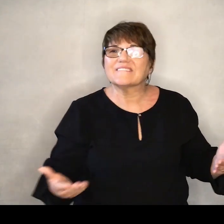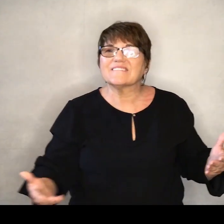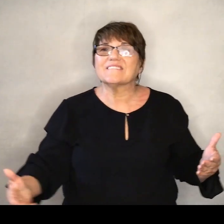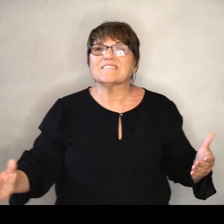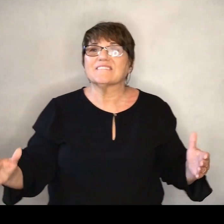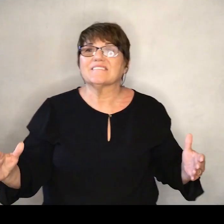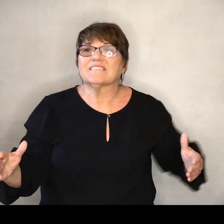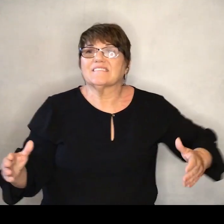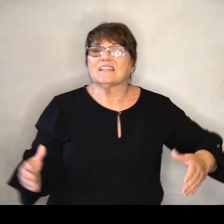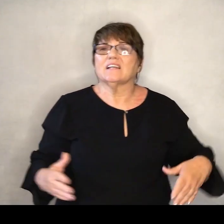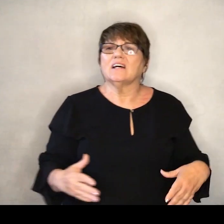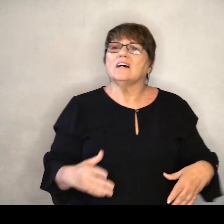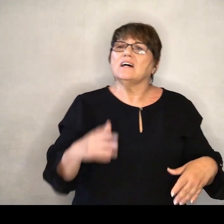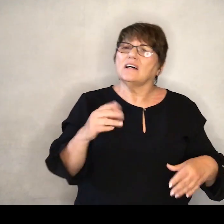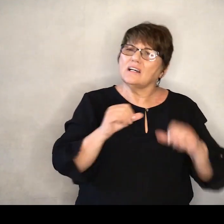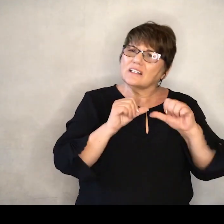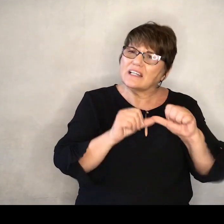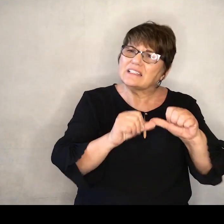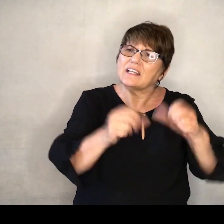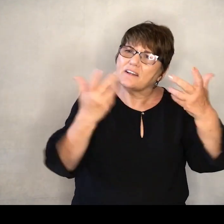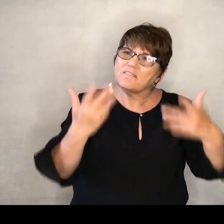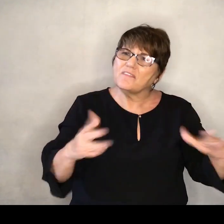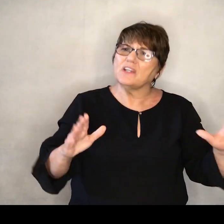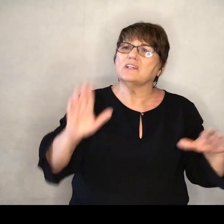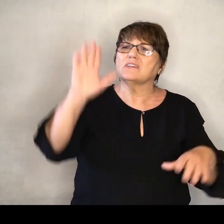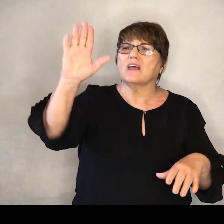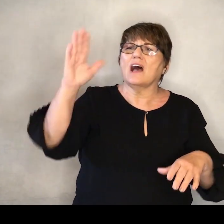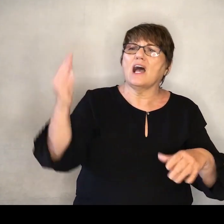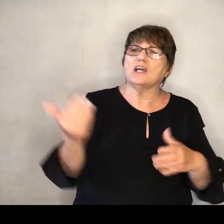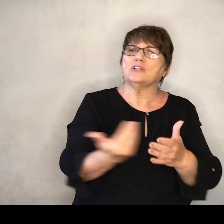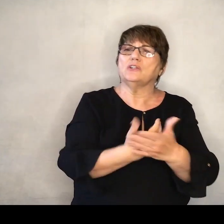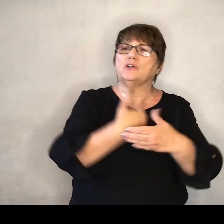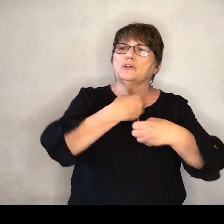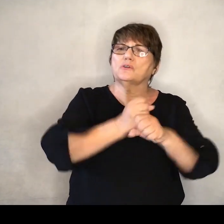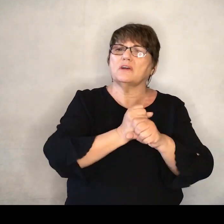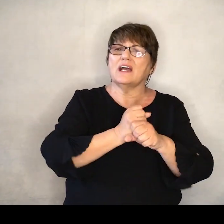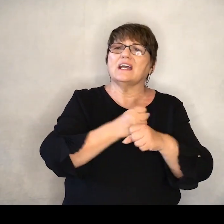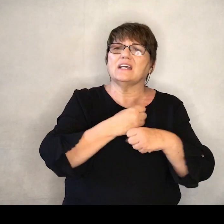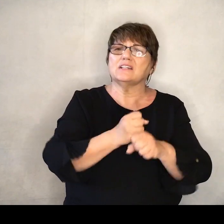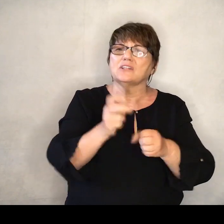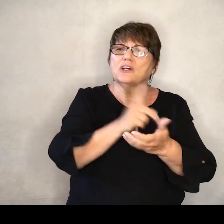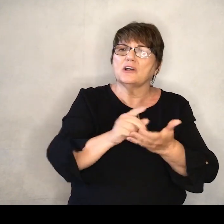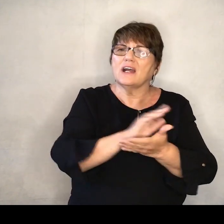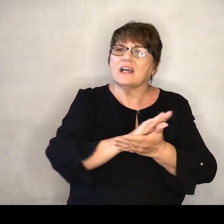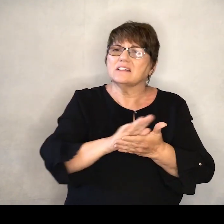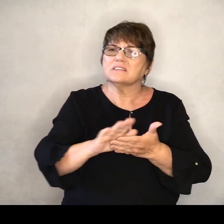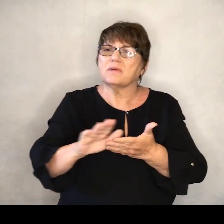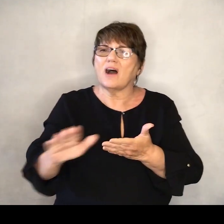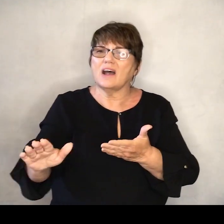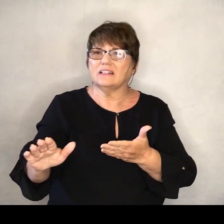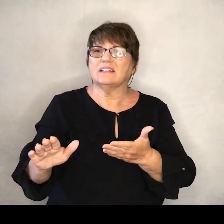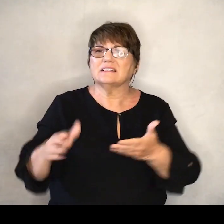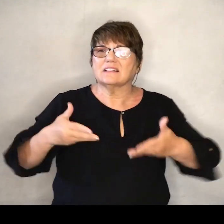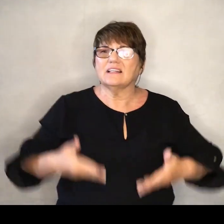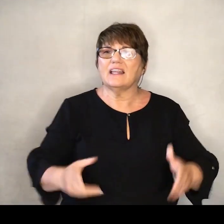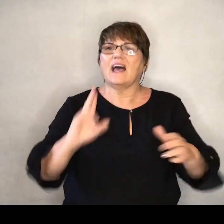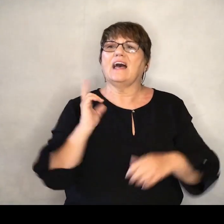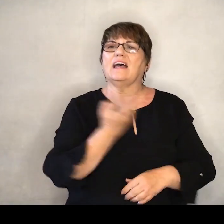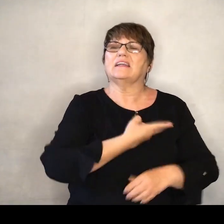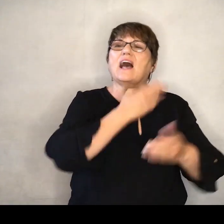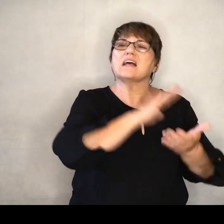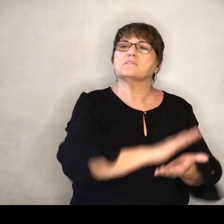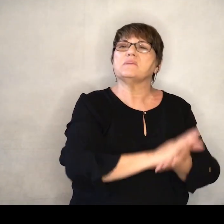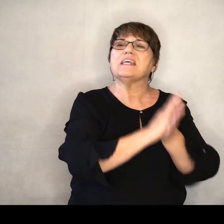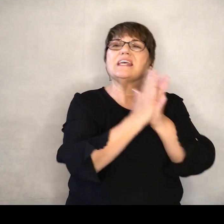Finish then thy new creation Pure and spotless let